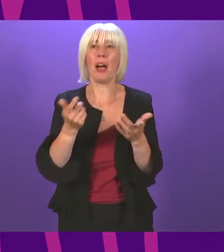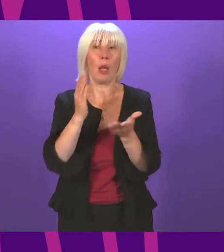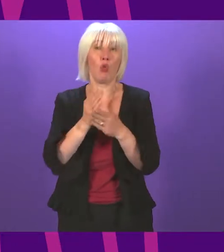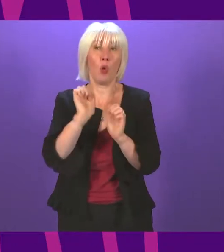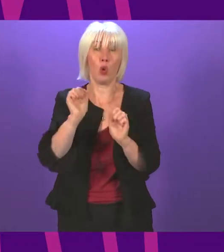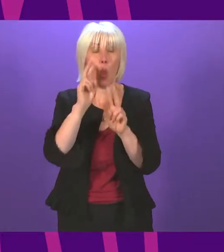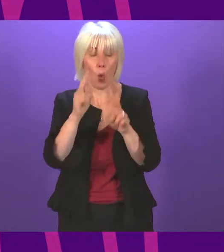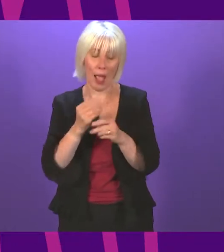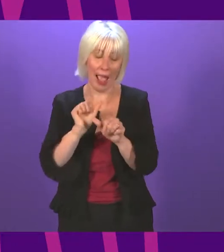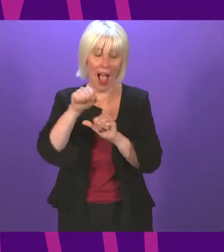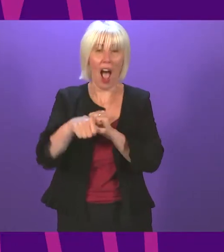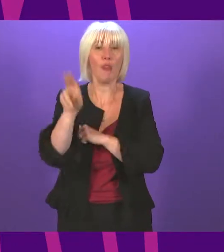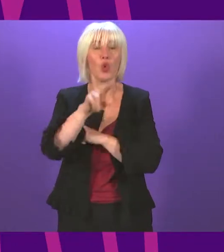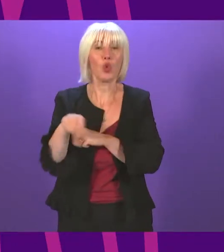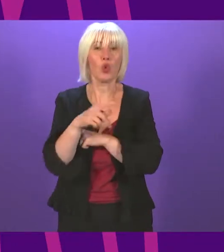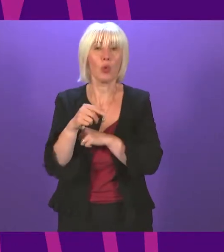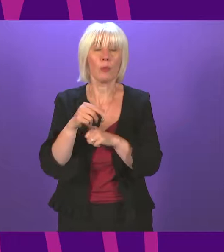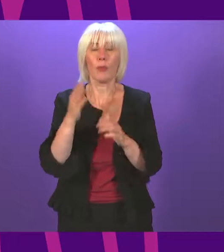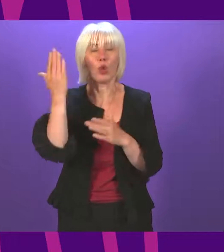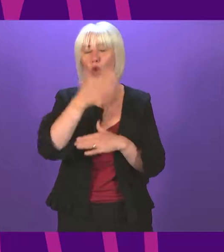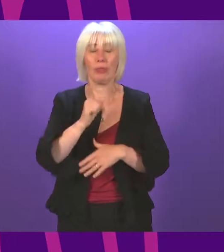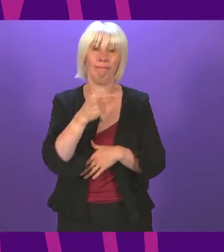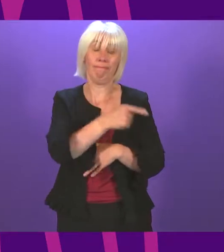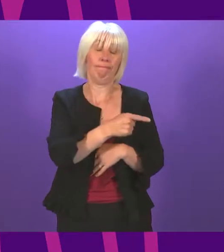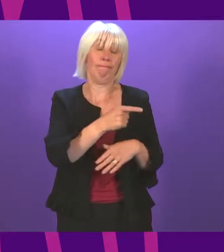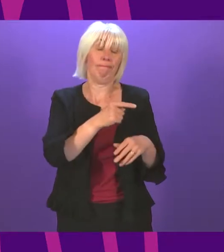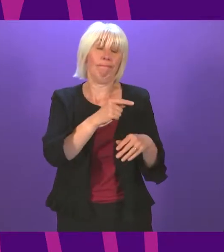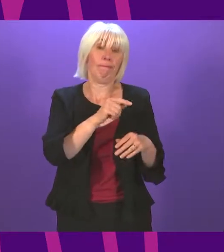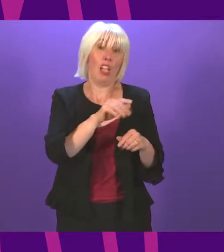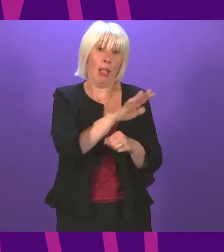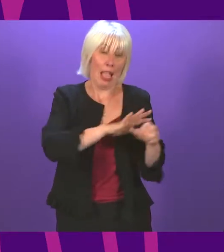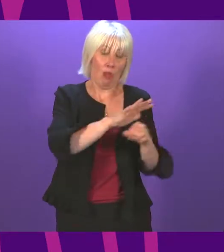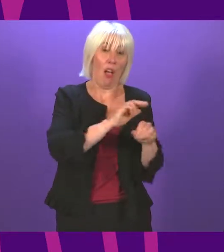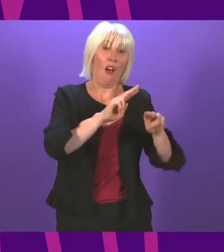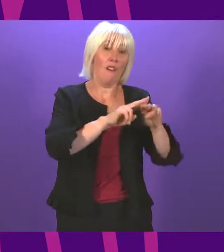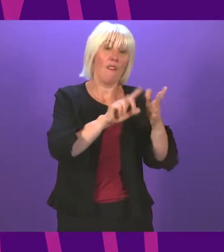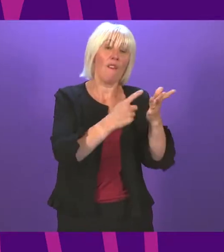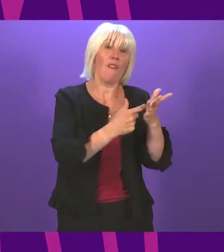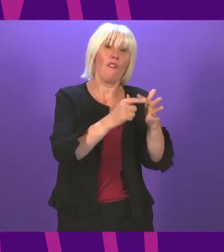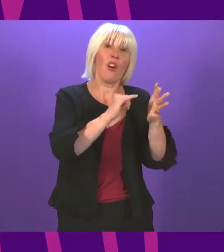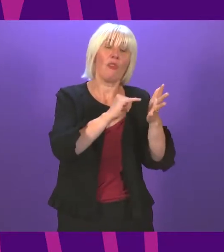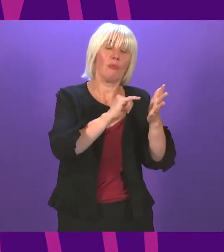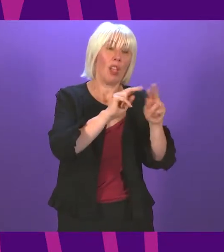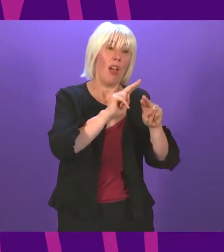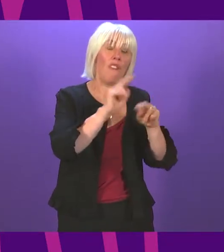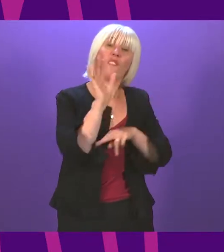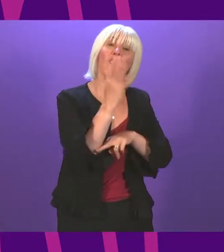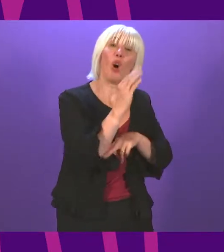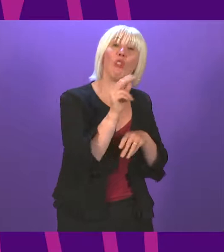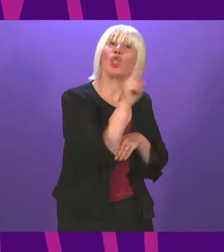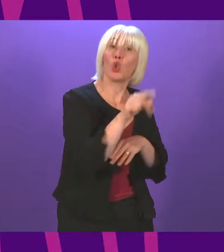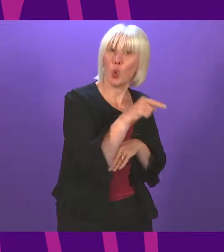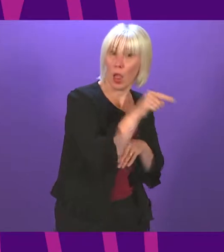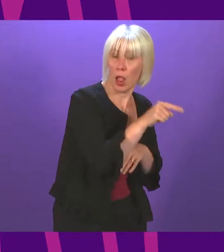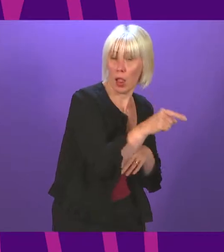warm welcome from the people of Cotebridge in Christ and be very impressed by the Forest School. There are a couple of other policies I want